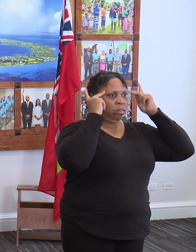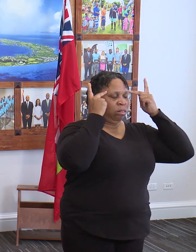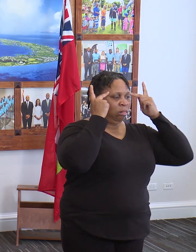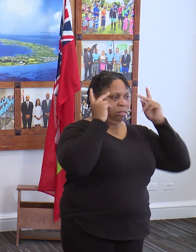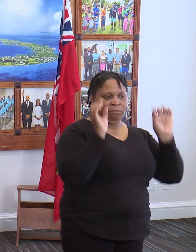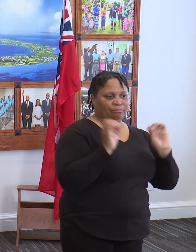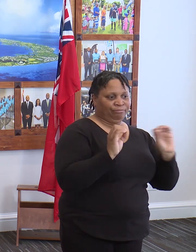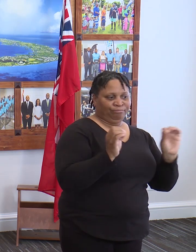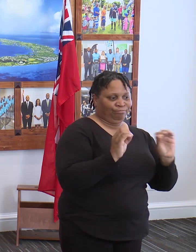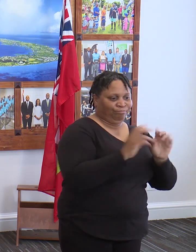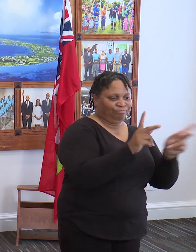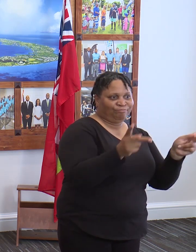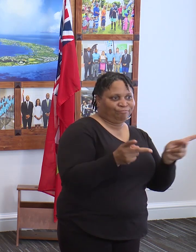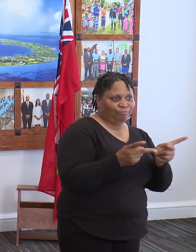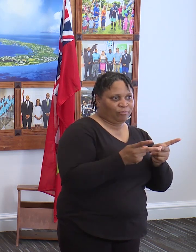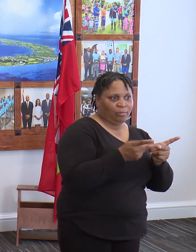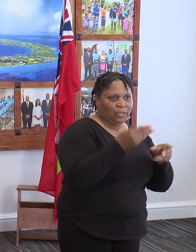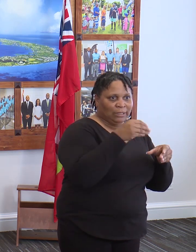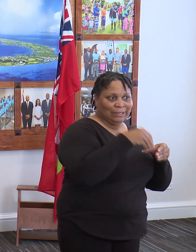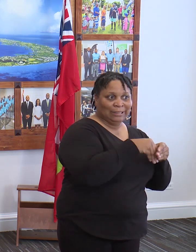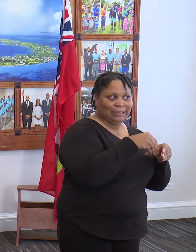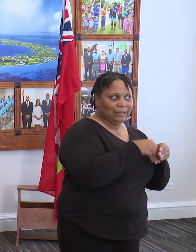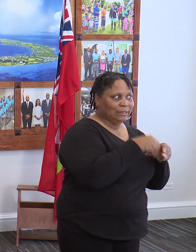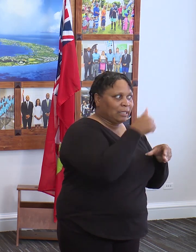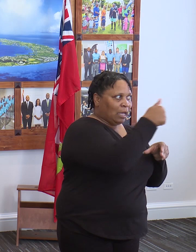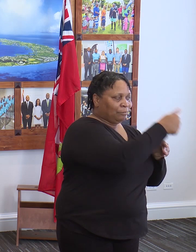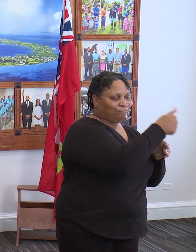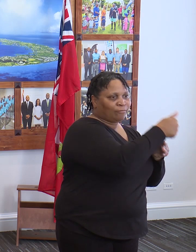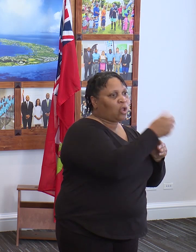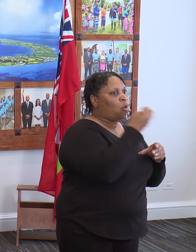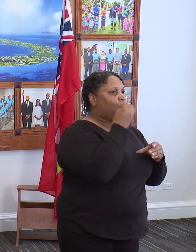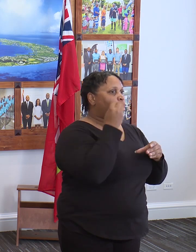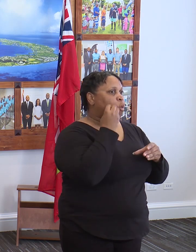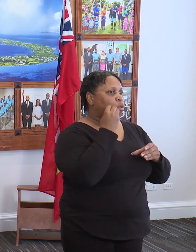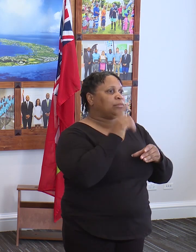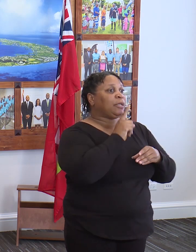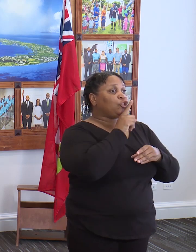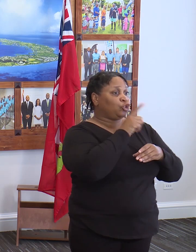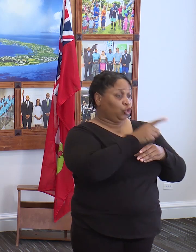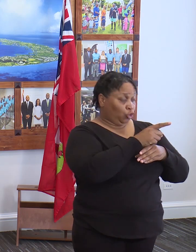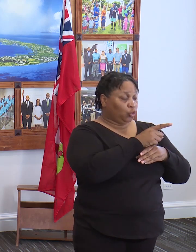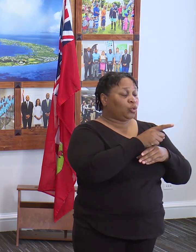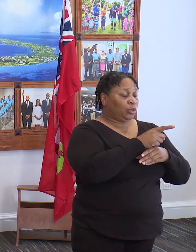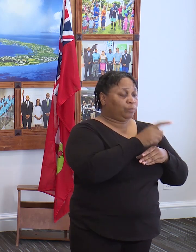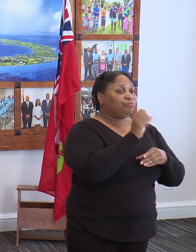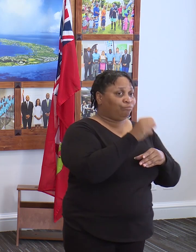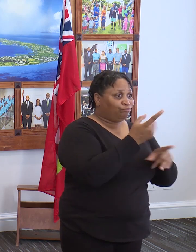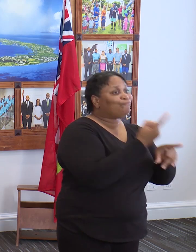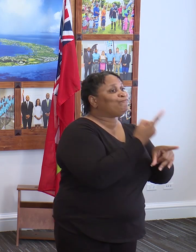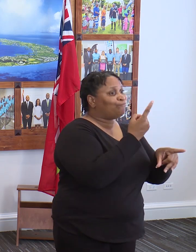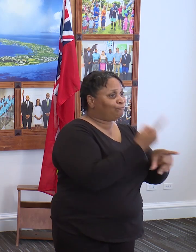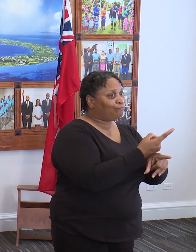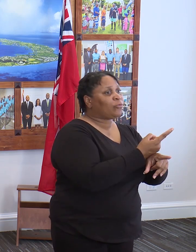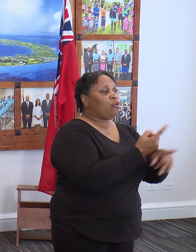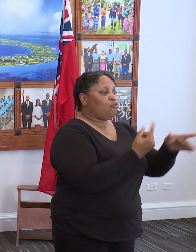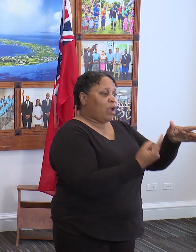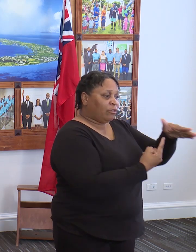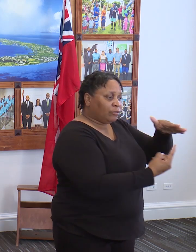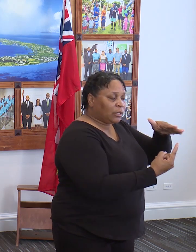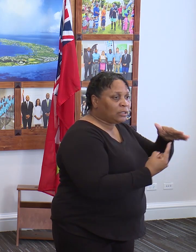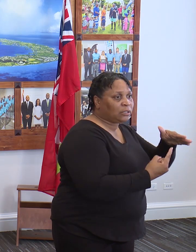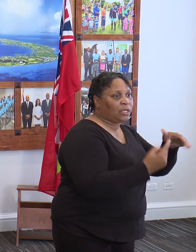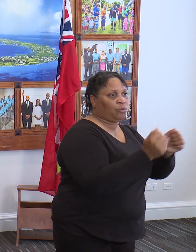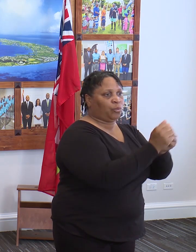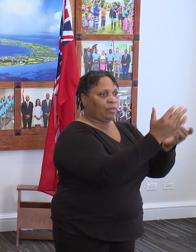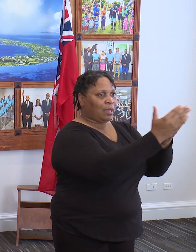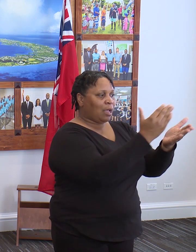did not have the place inside of their residence to ensure that they could effectively self-quarantine given the guidelines